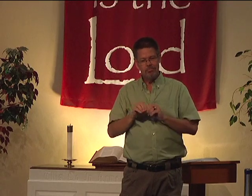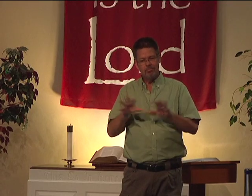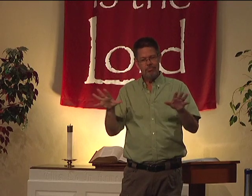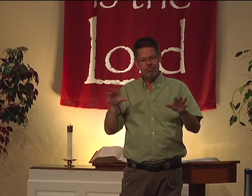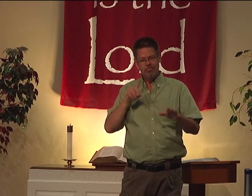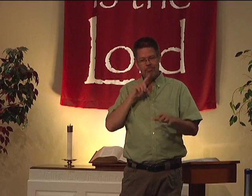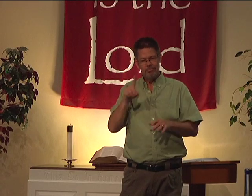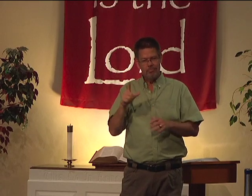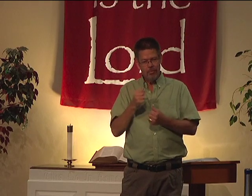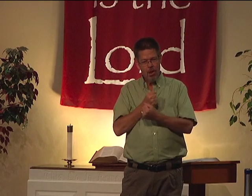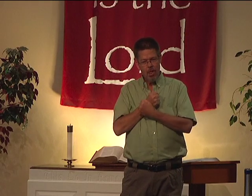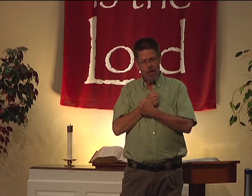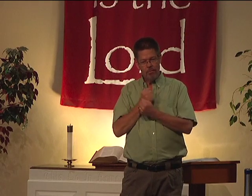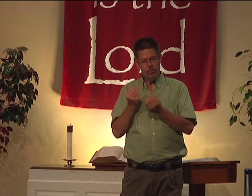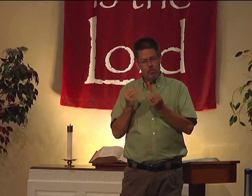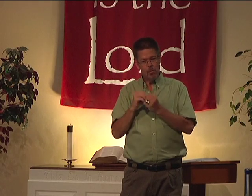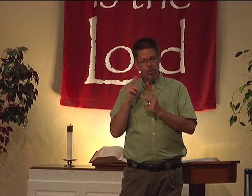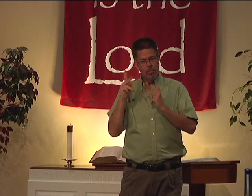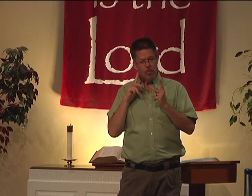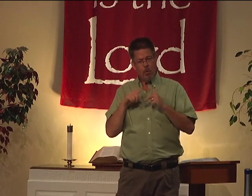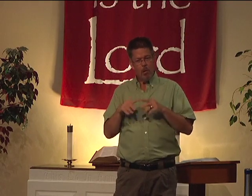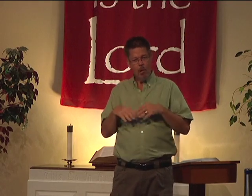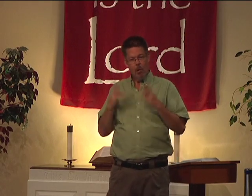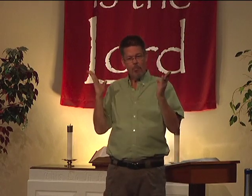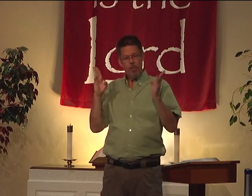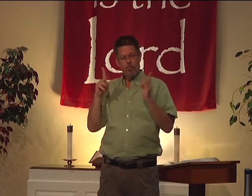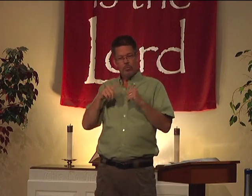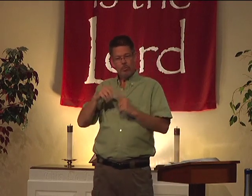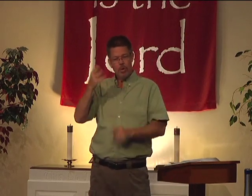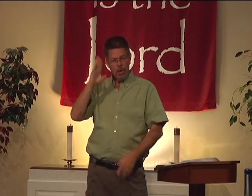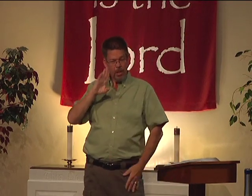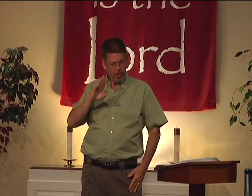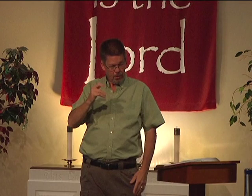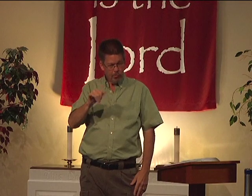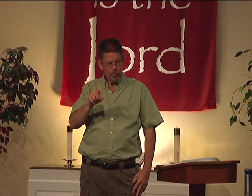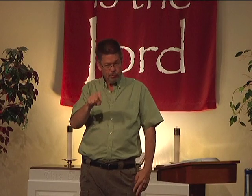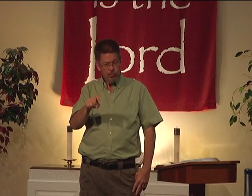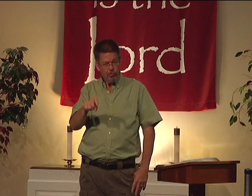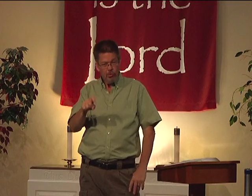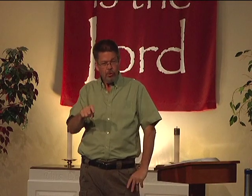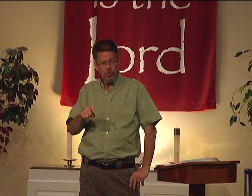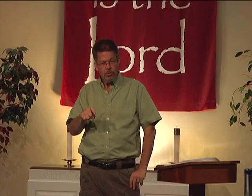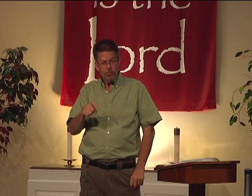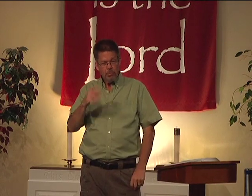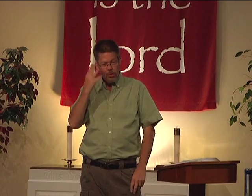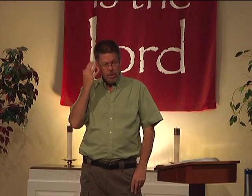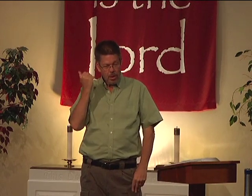If you spread that love out, then more people would be open later to God? Is that what you're saying? They should be, yeah.